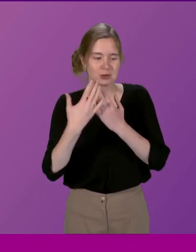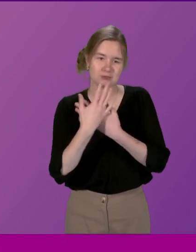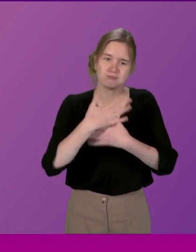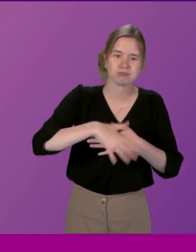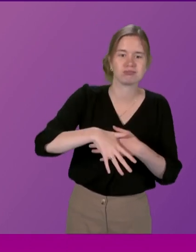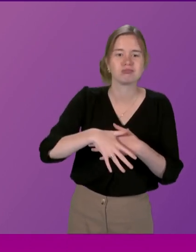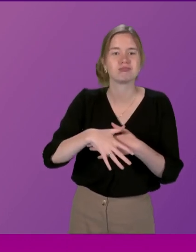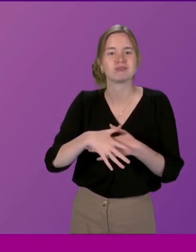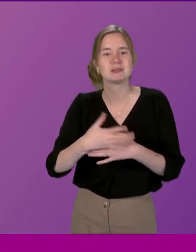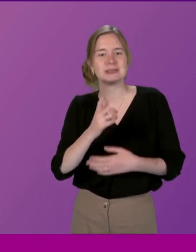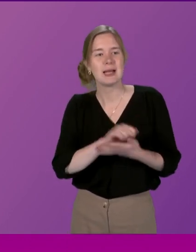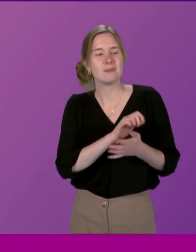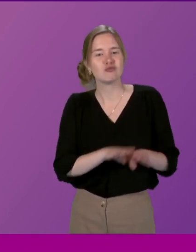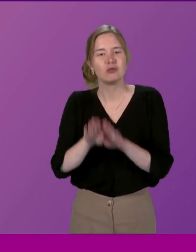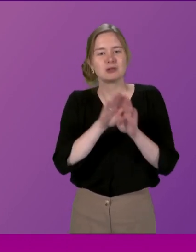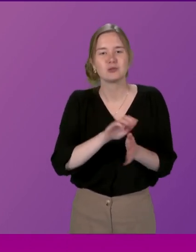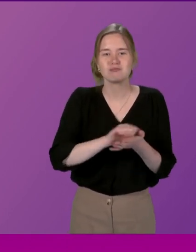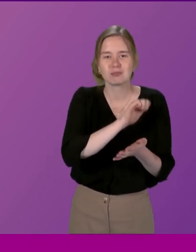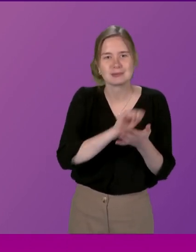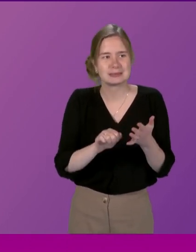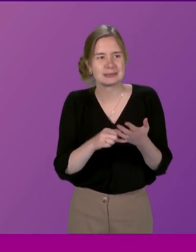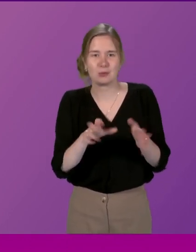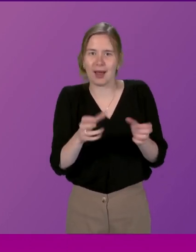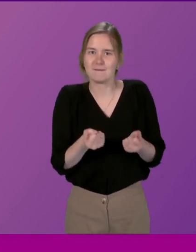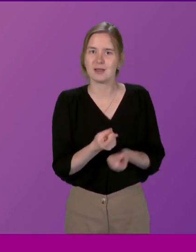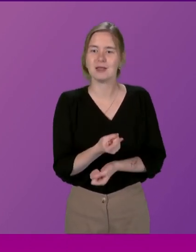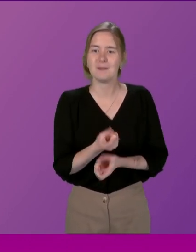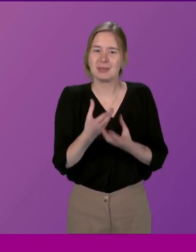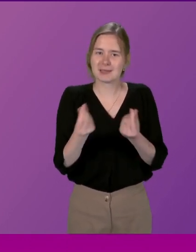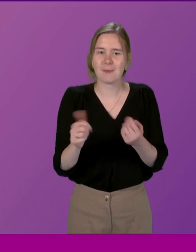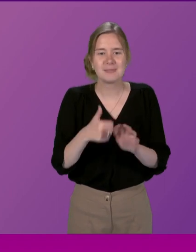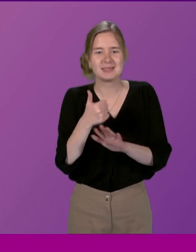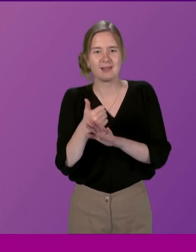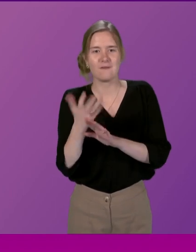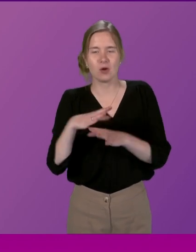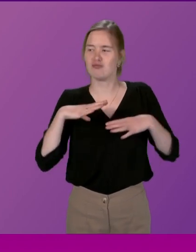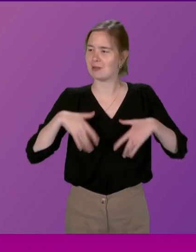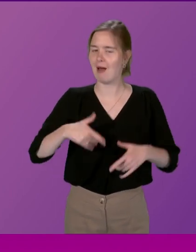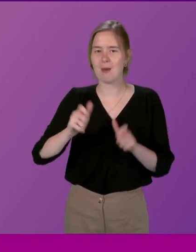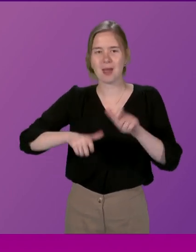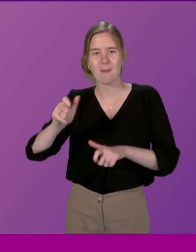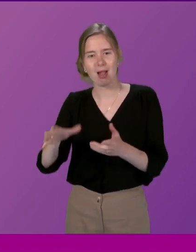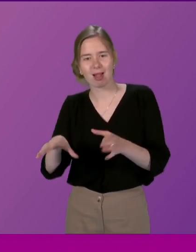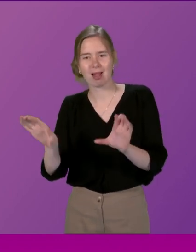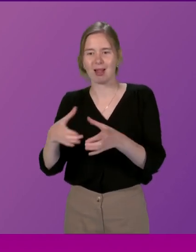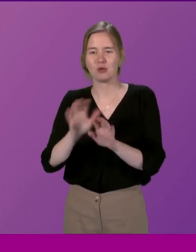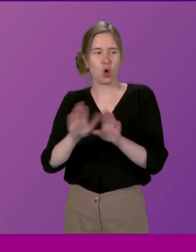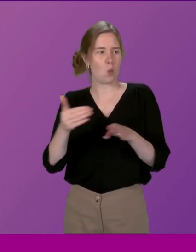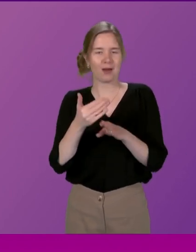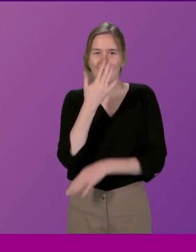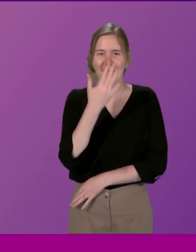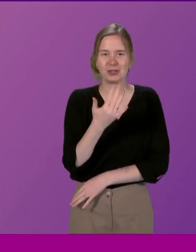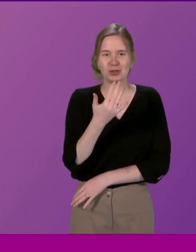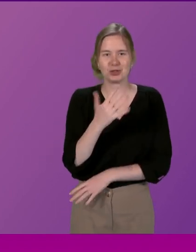democratically elected organisations that we have but some are made up entirely of retired people with no one of working age